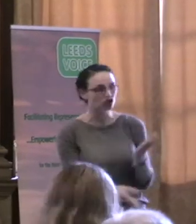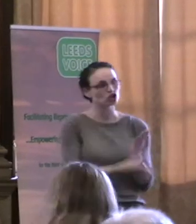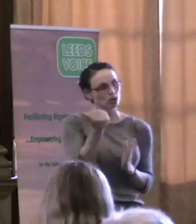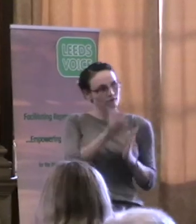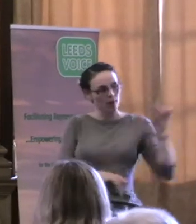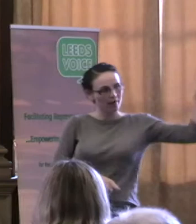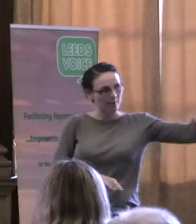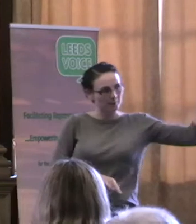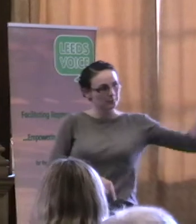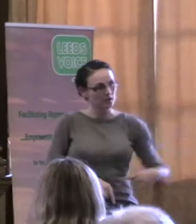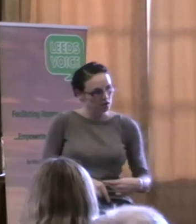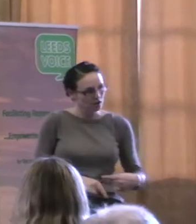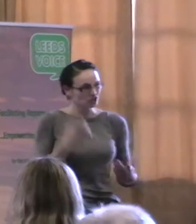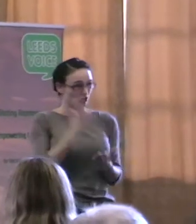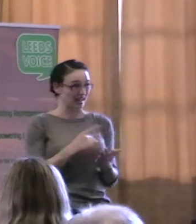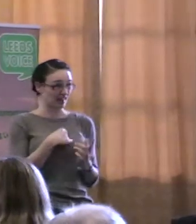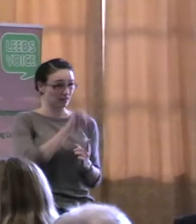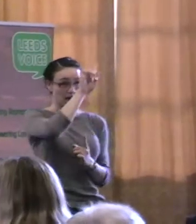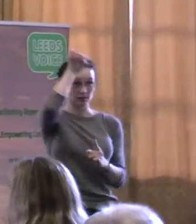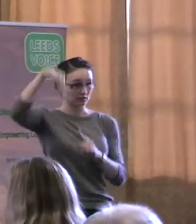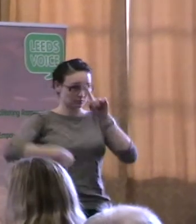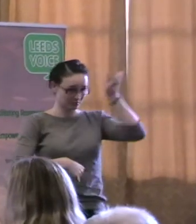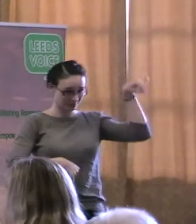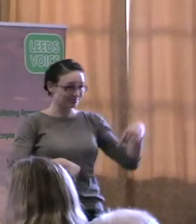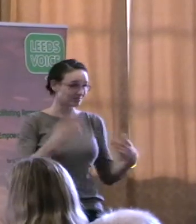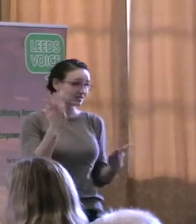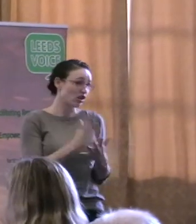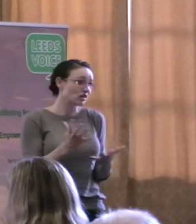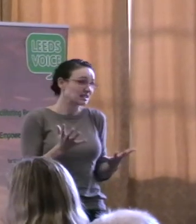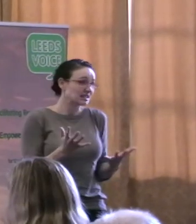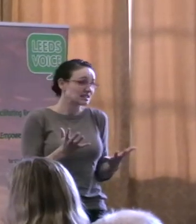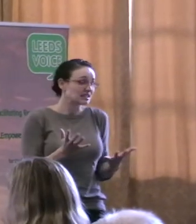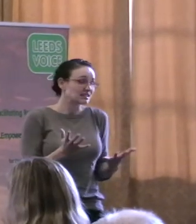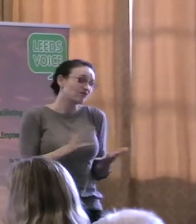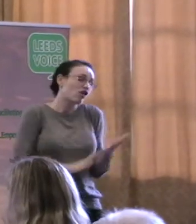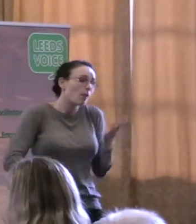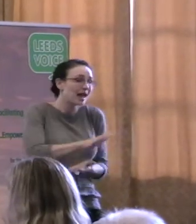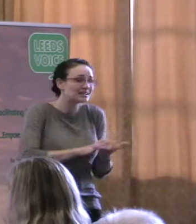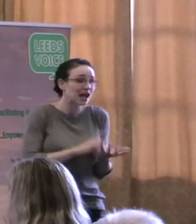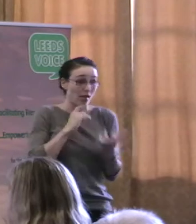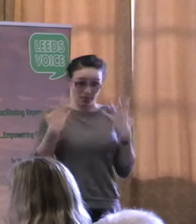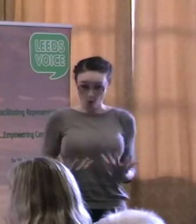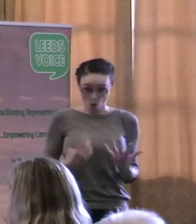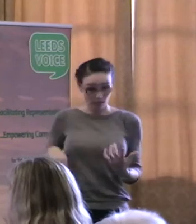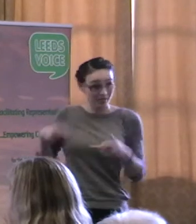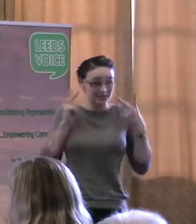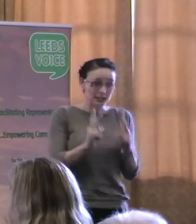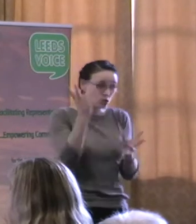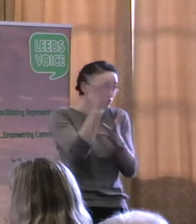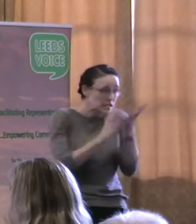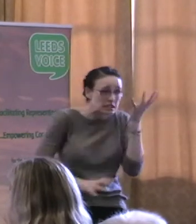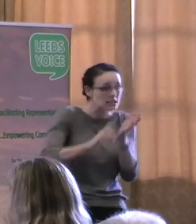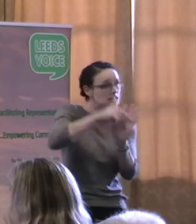all the areas that we work on at the moment into where it's going to go, who's accountable for what,